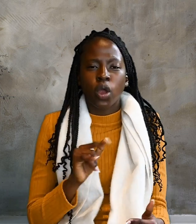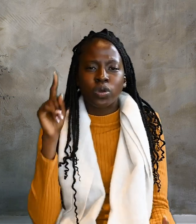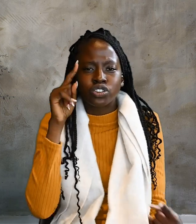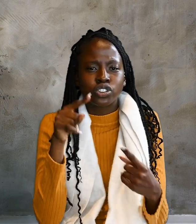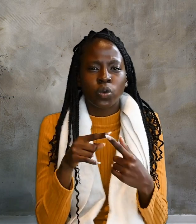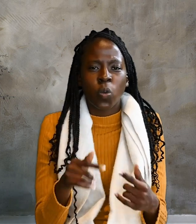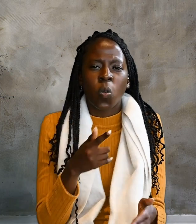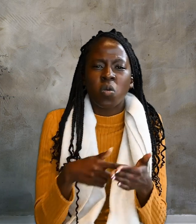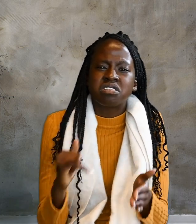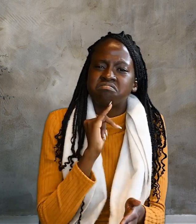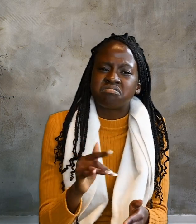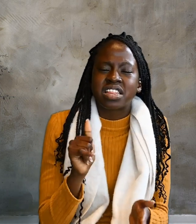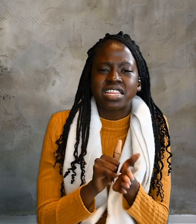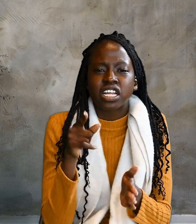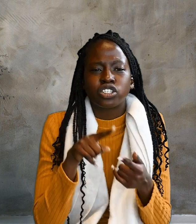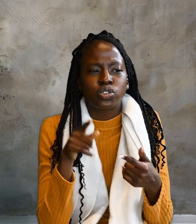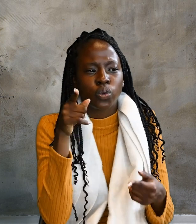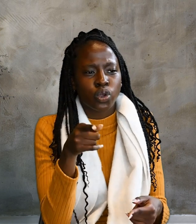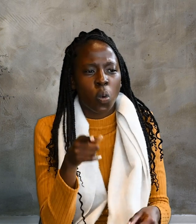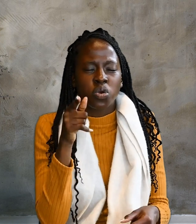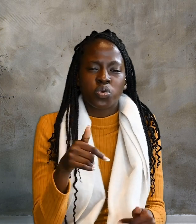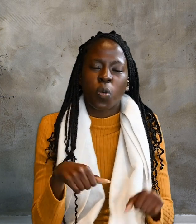you? You must follow me.